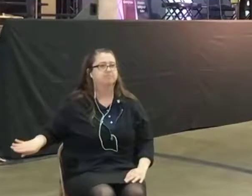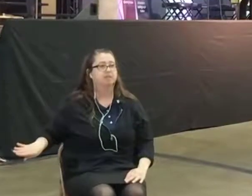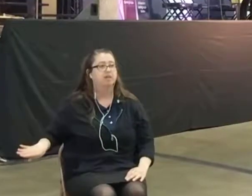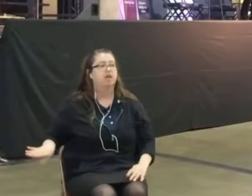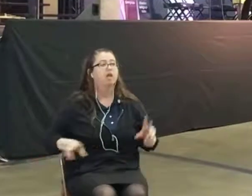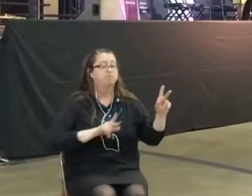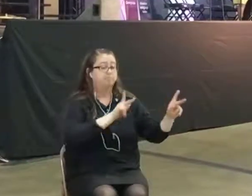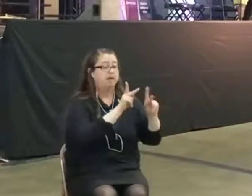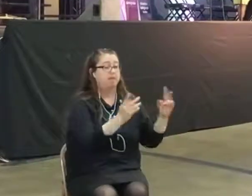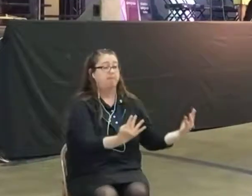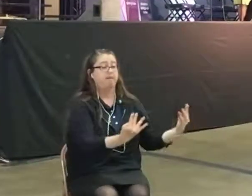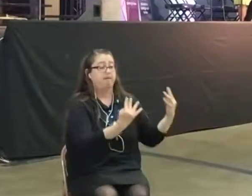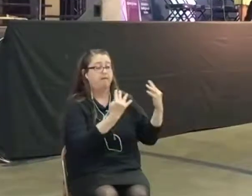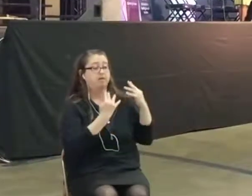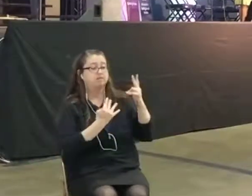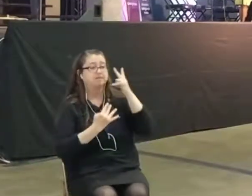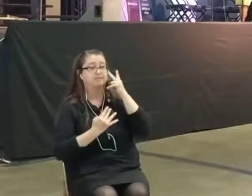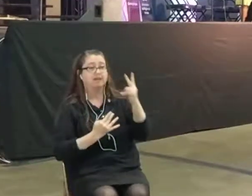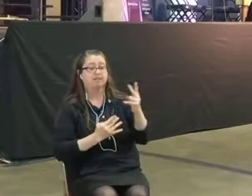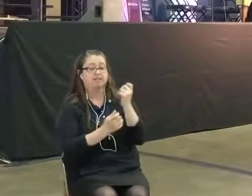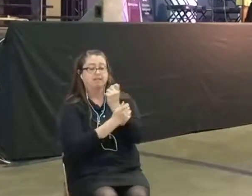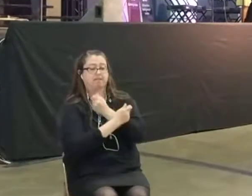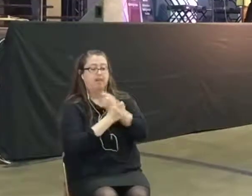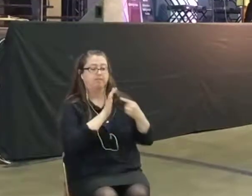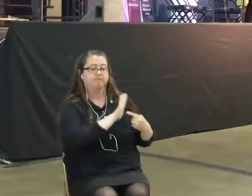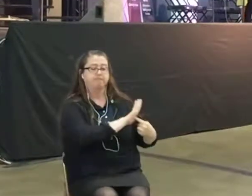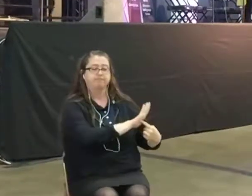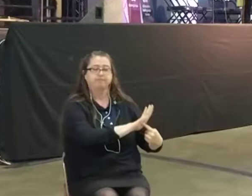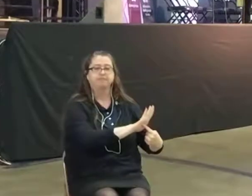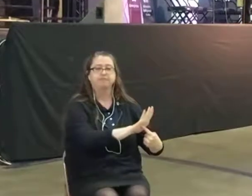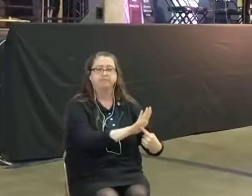And they will know us by our love.